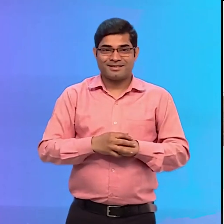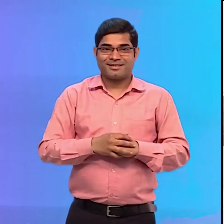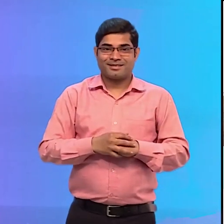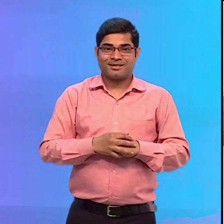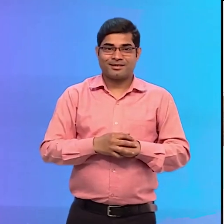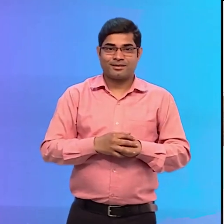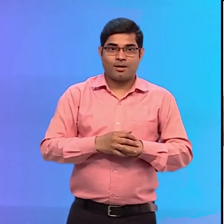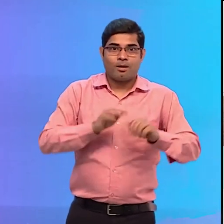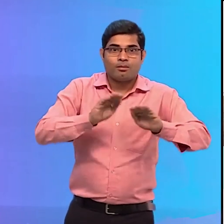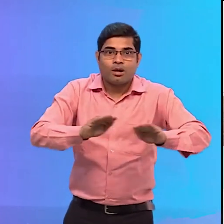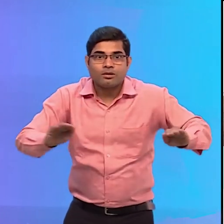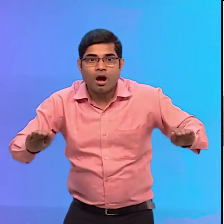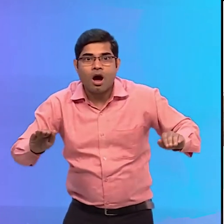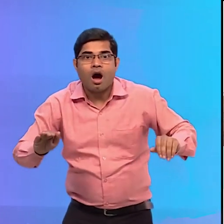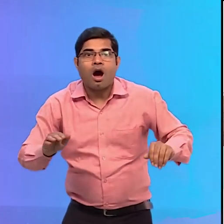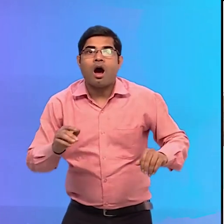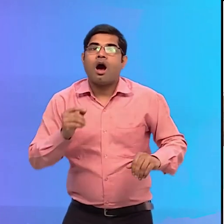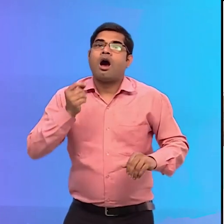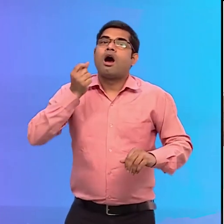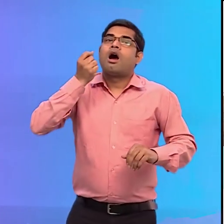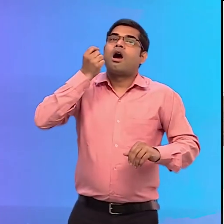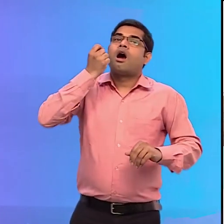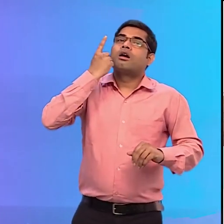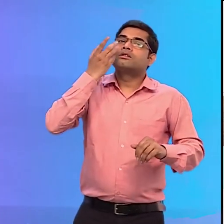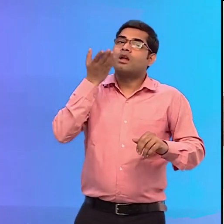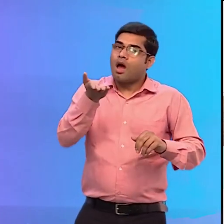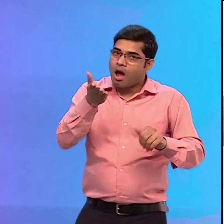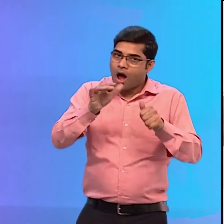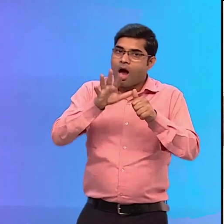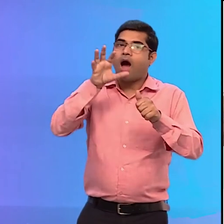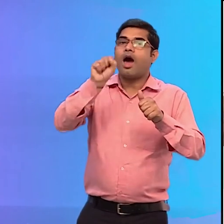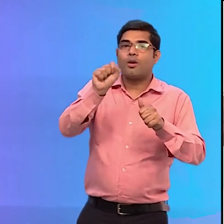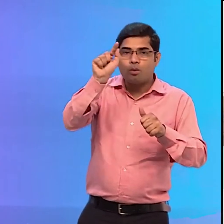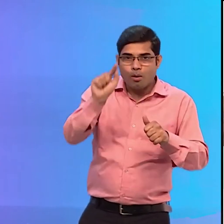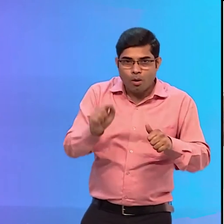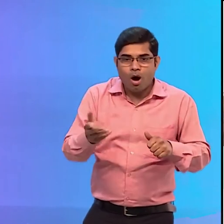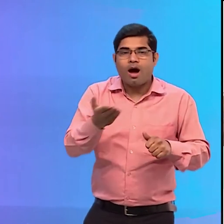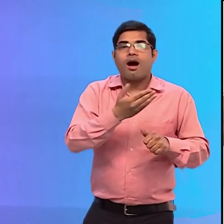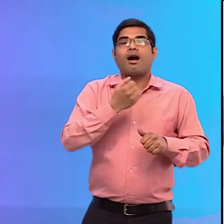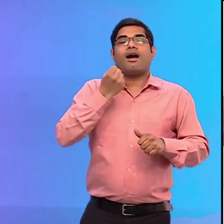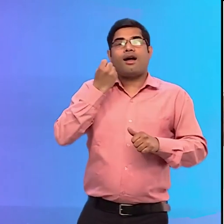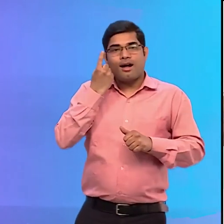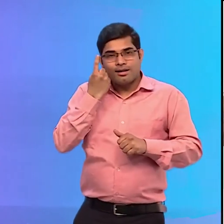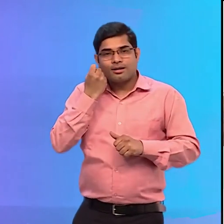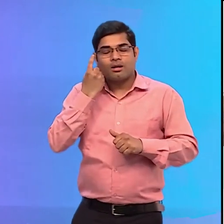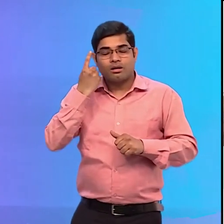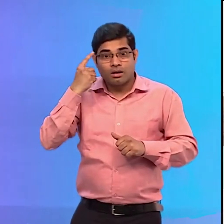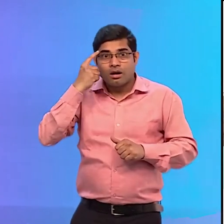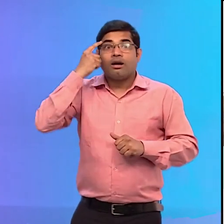The children finally understand the significance of accessibility And realize that